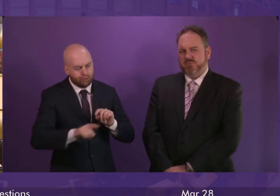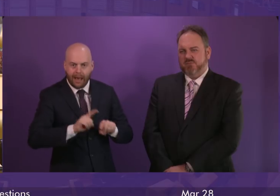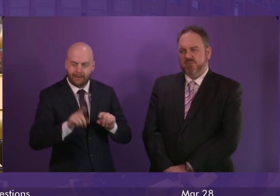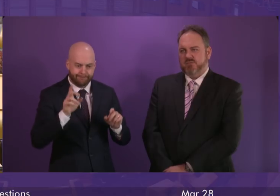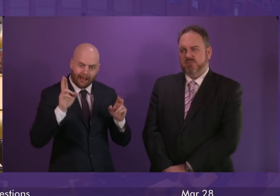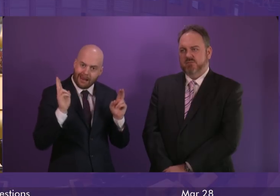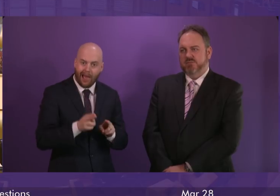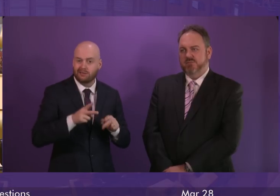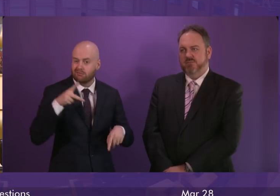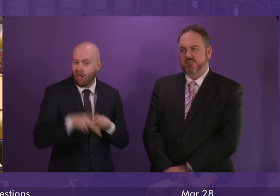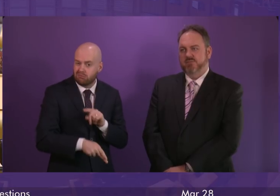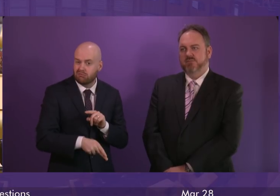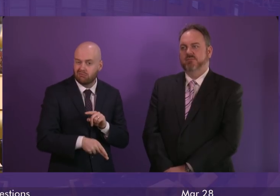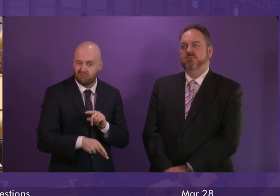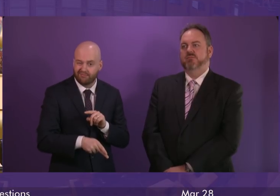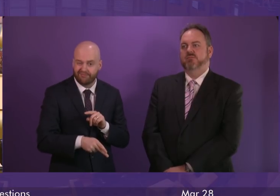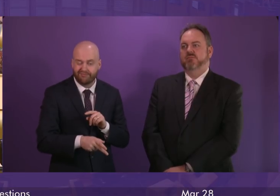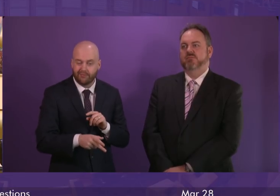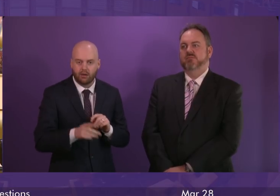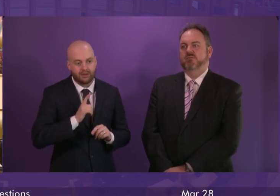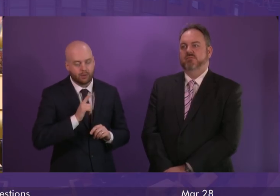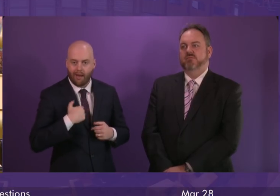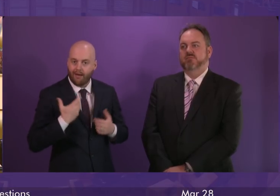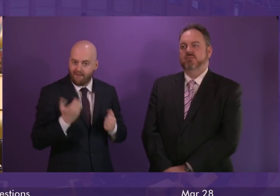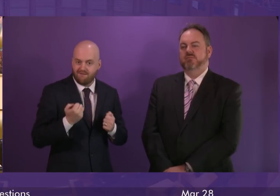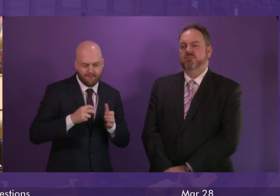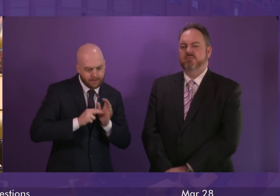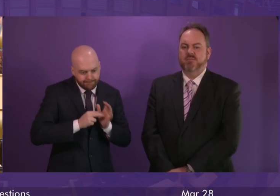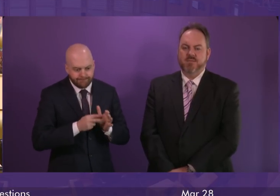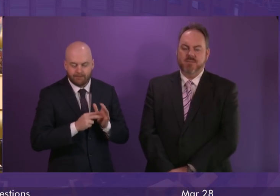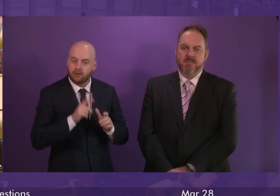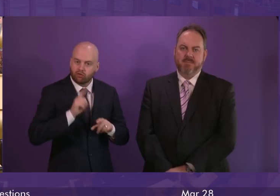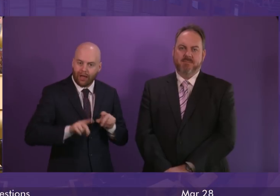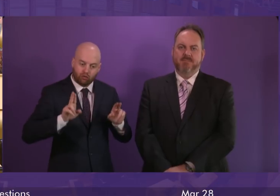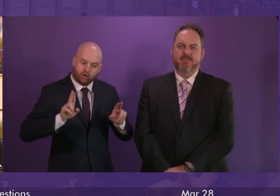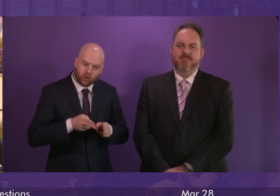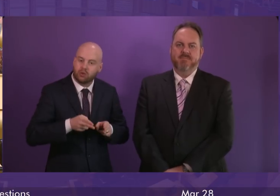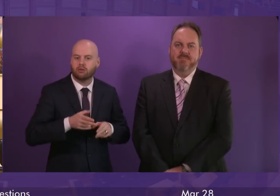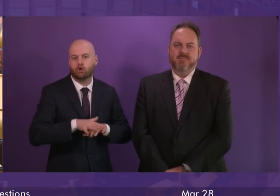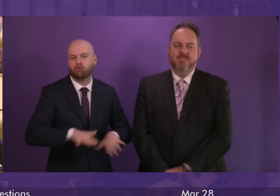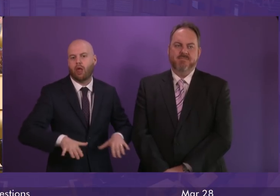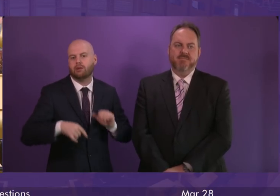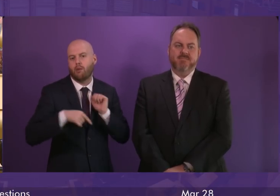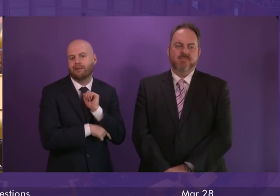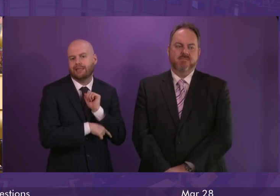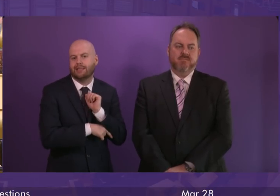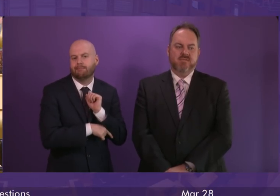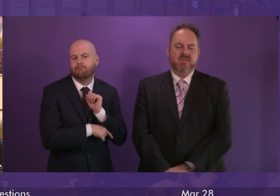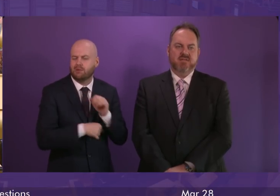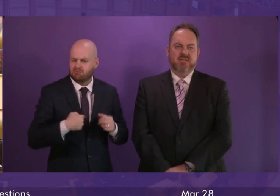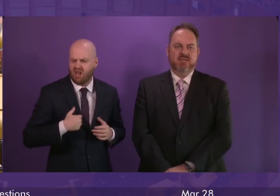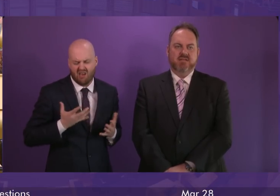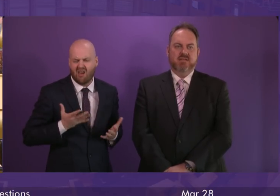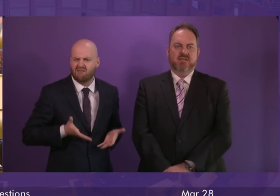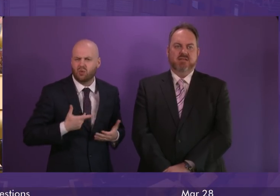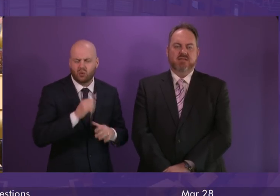cuts. it's why we are taking steps to invest in reducing child poverty and of course it's why we are committed to the